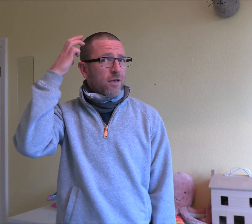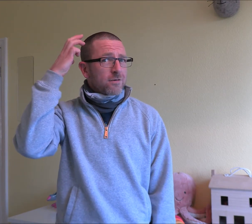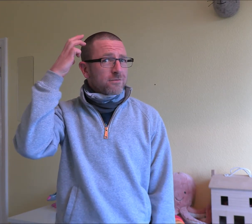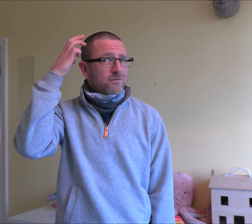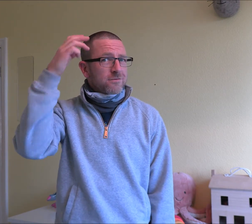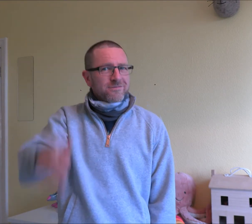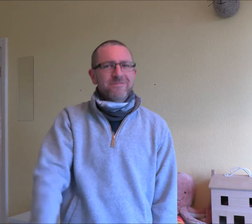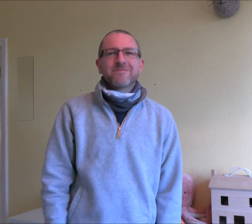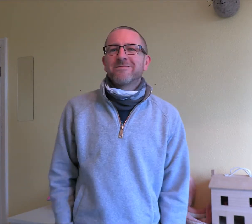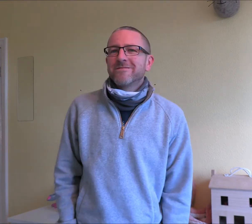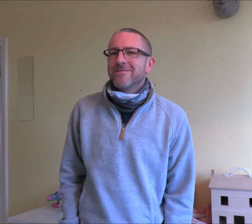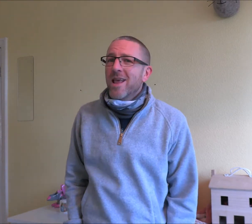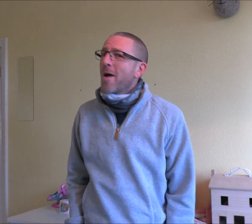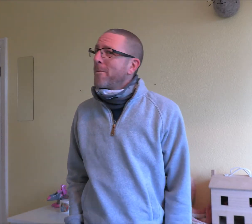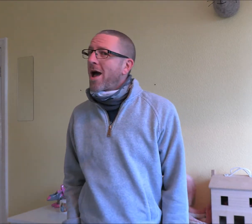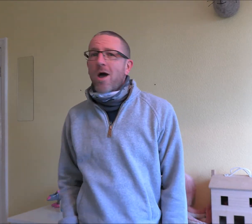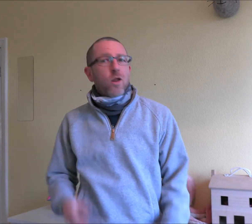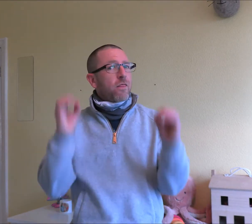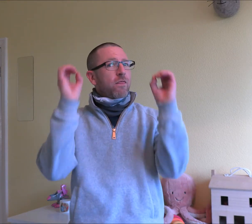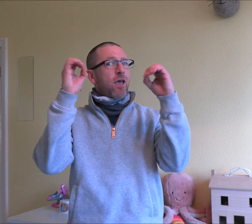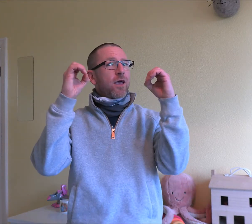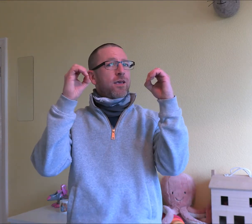about a thing